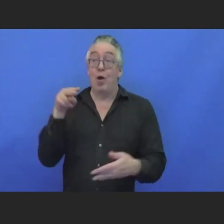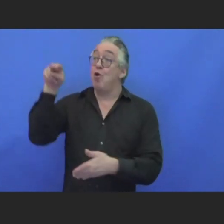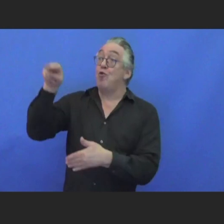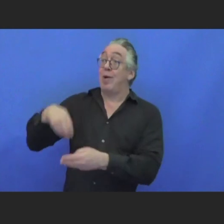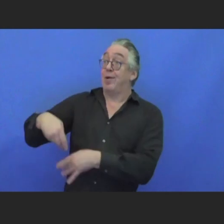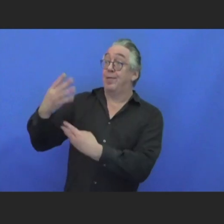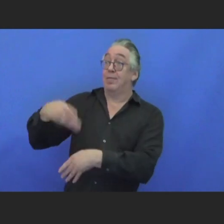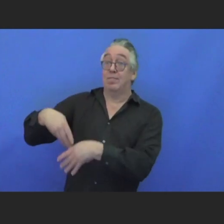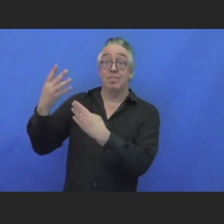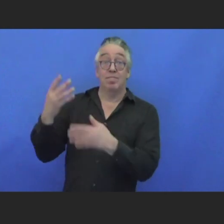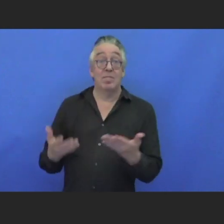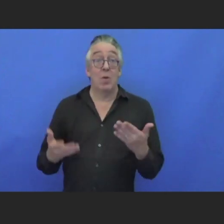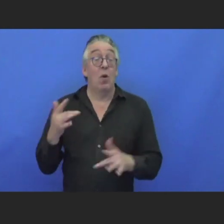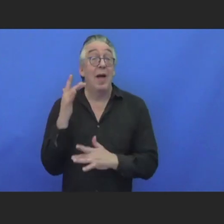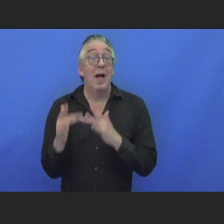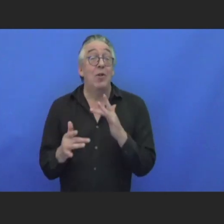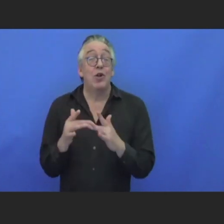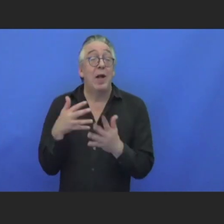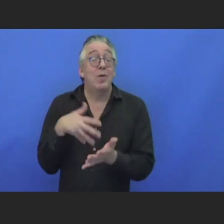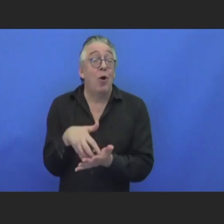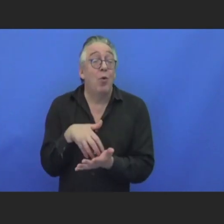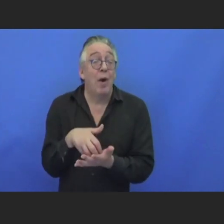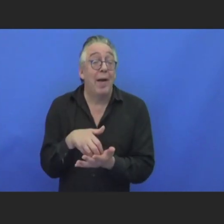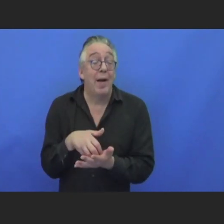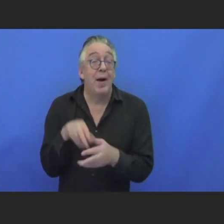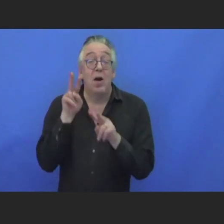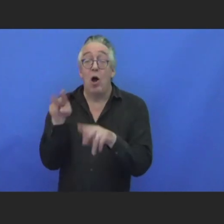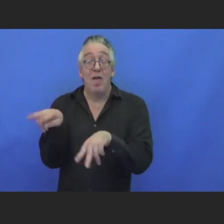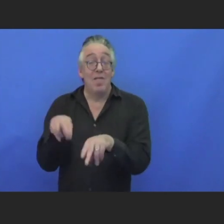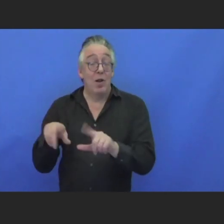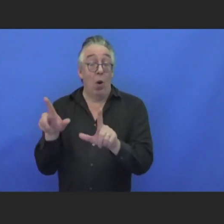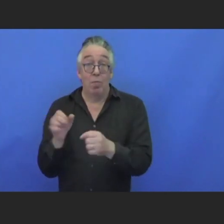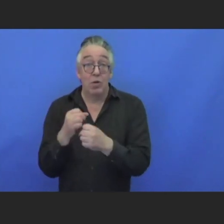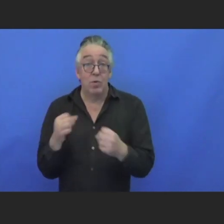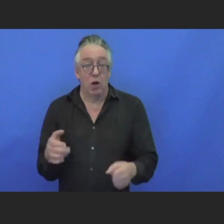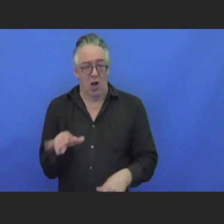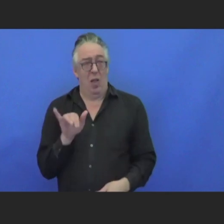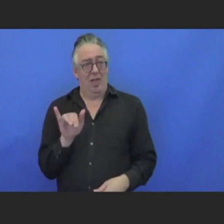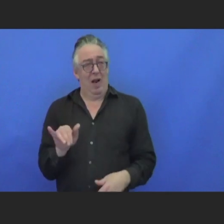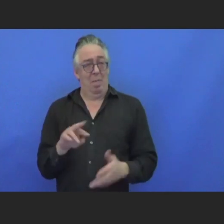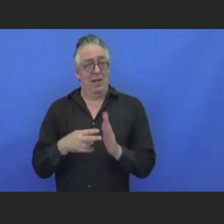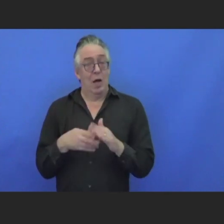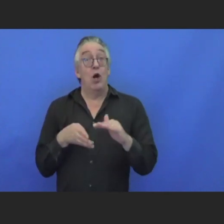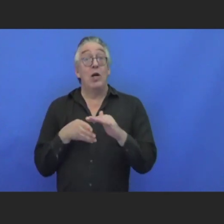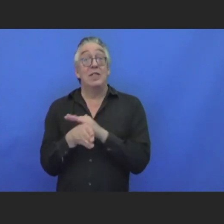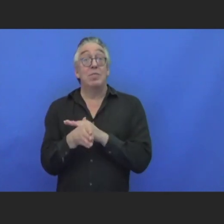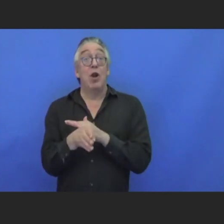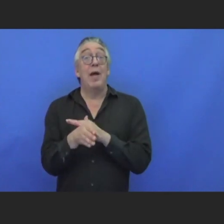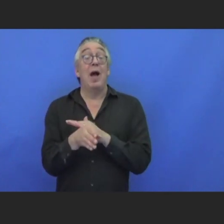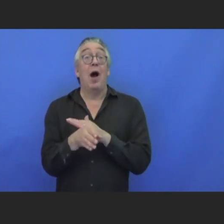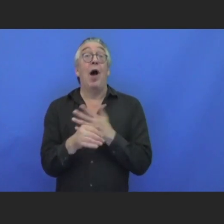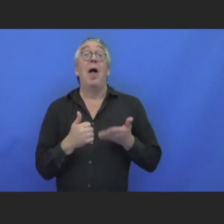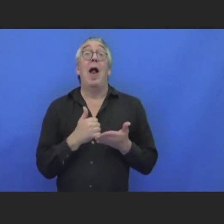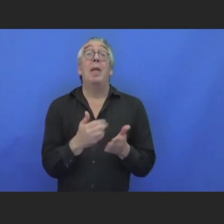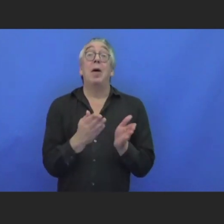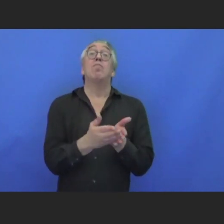universal aspects of accessibility. Same is true for a lot of different things. People, as they